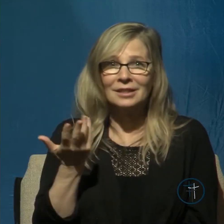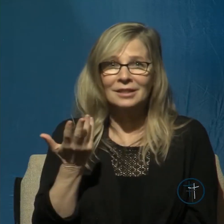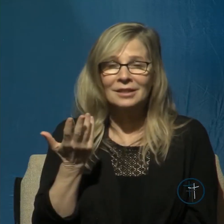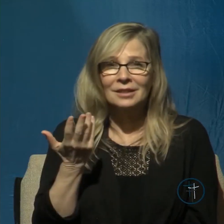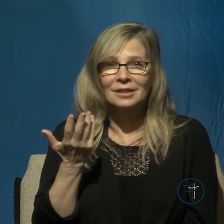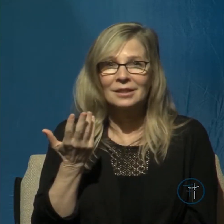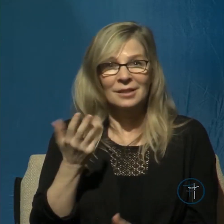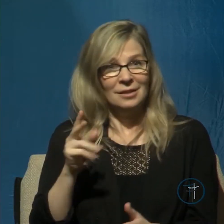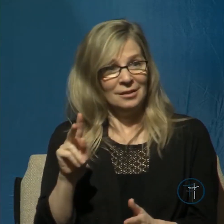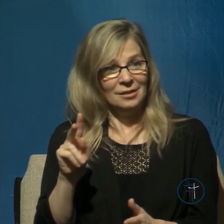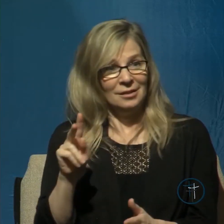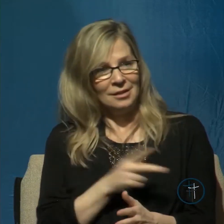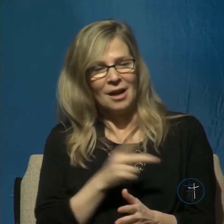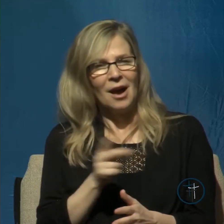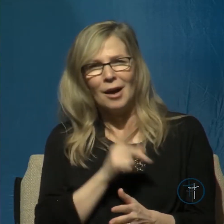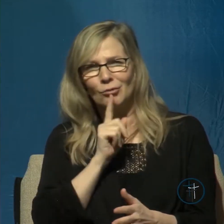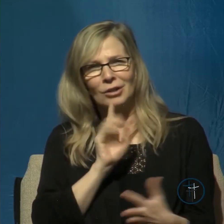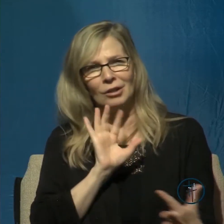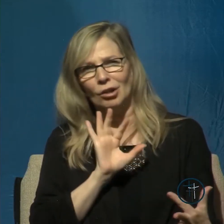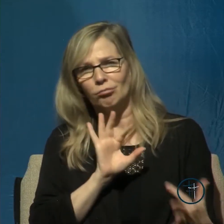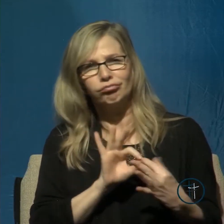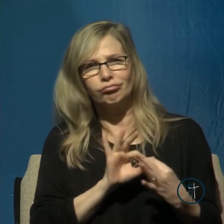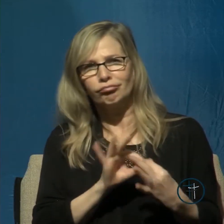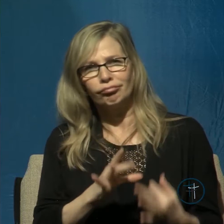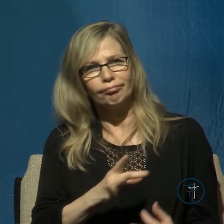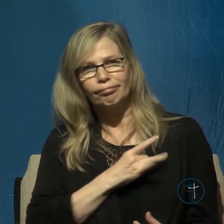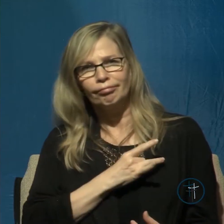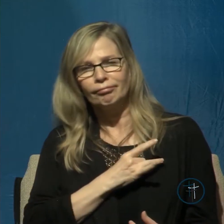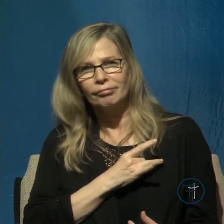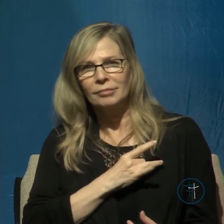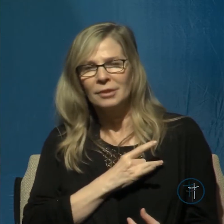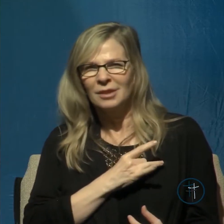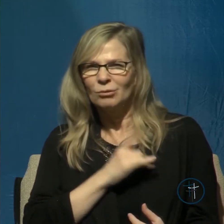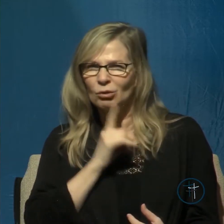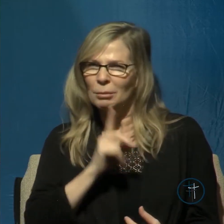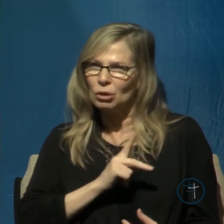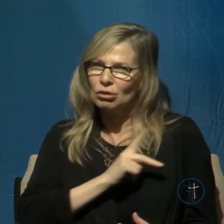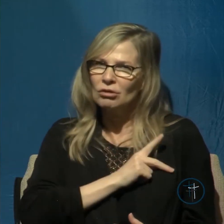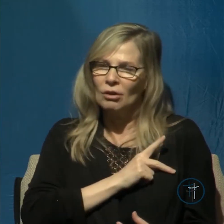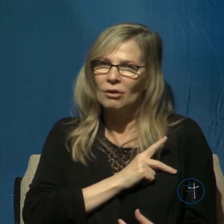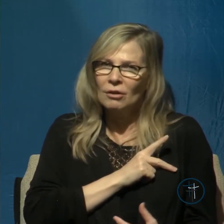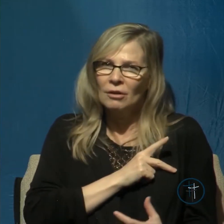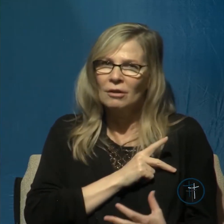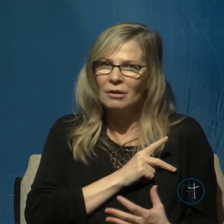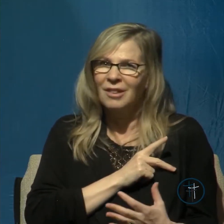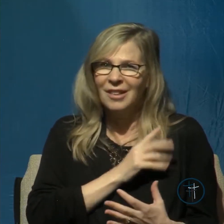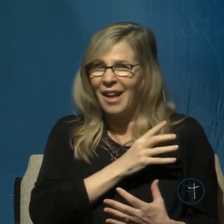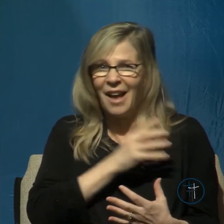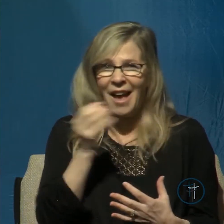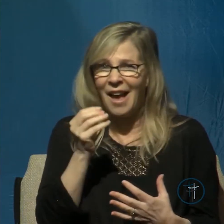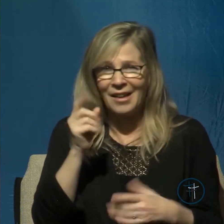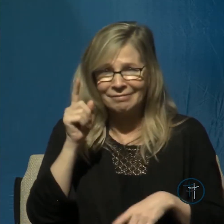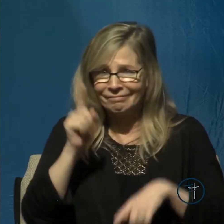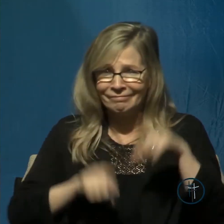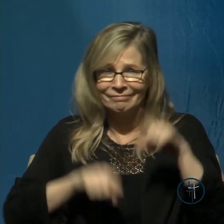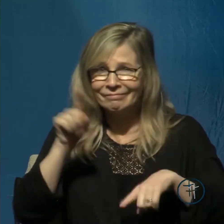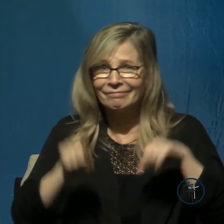speak like this to our hearts in very personal ways, and they really, they run the gamut of emotions. We just love the